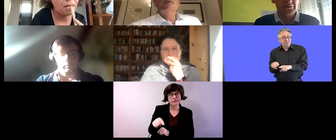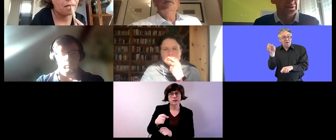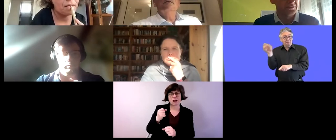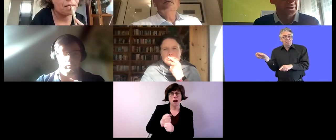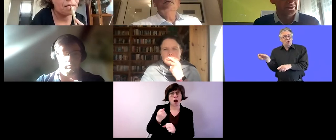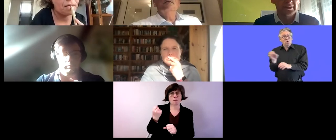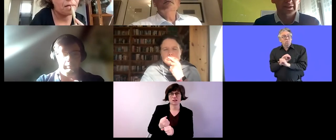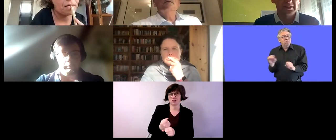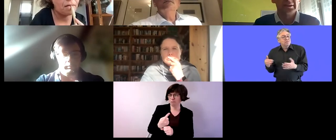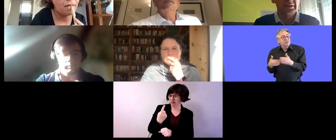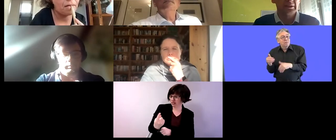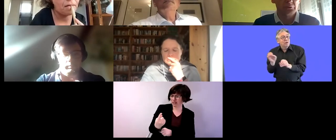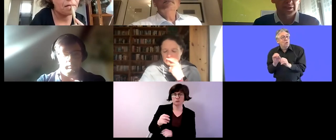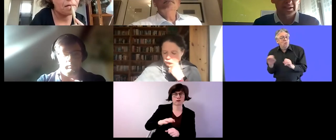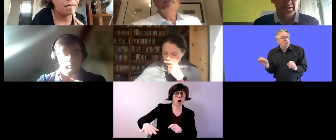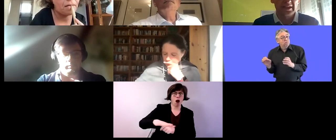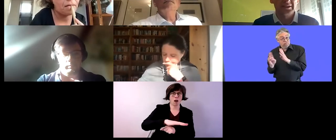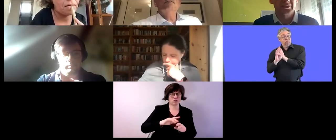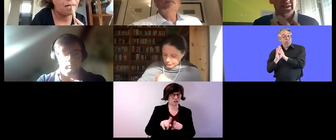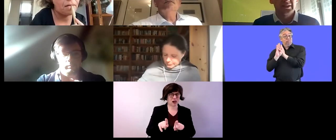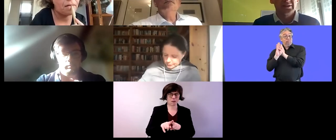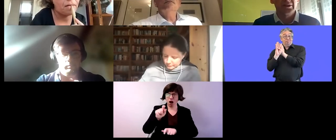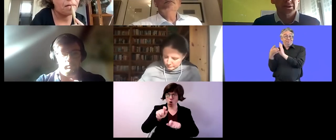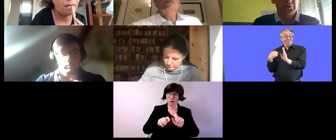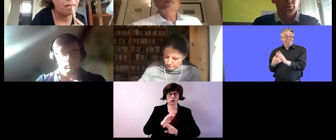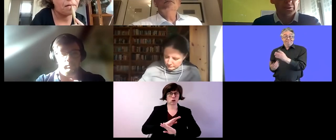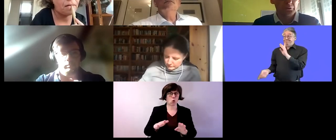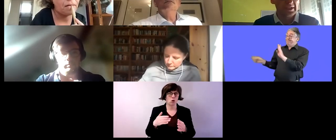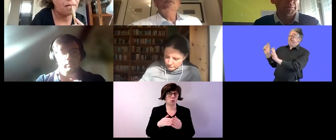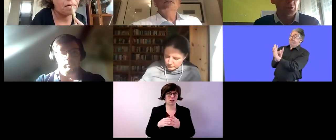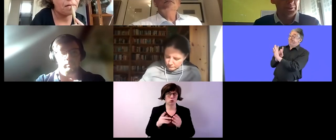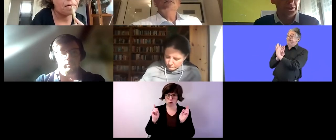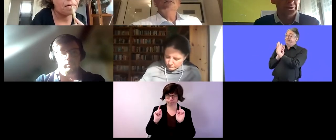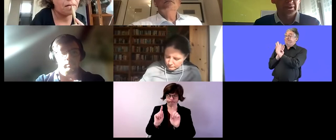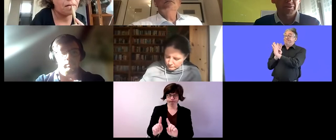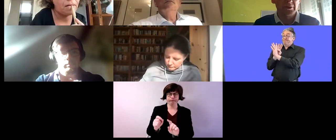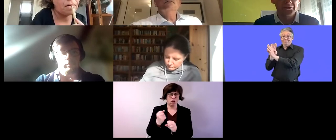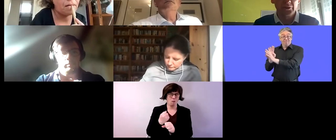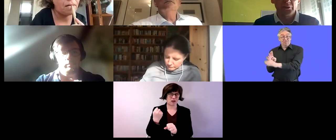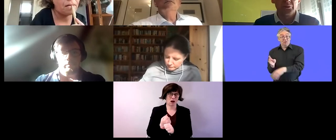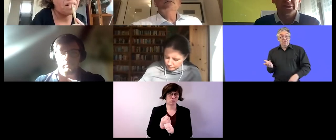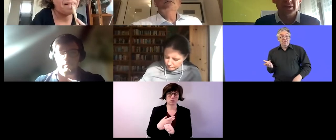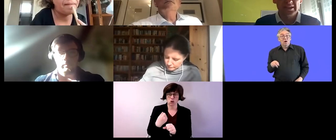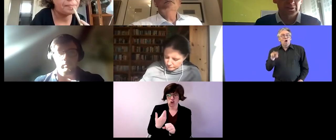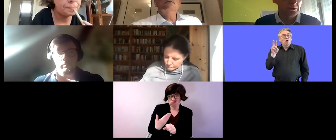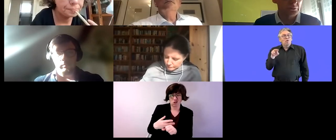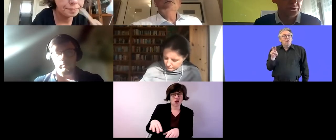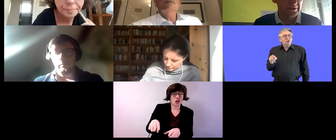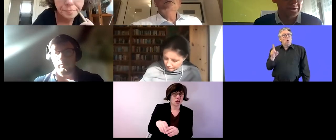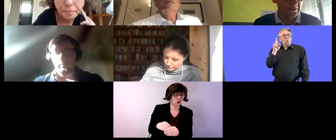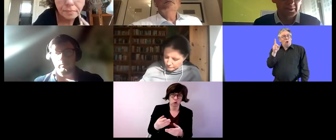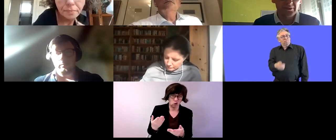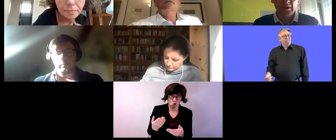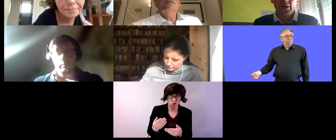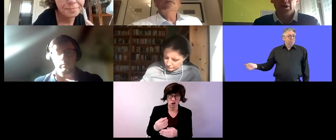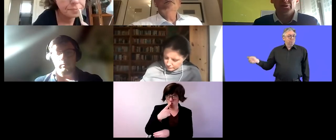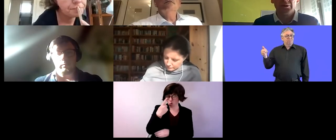and also this fits in the in the inclusion id and it's the the one and only employment office in flanders who decides and who does